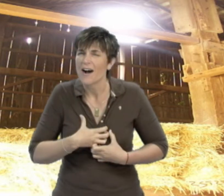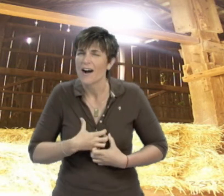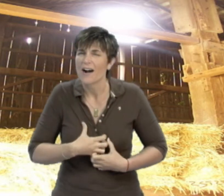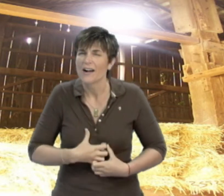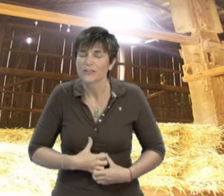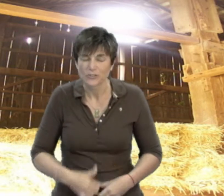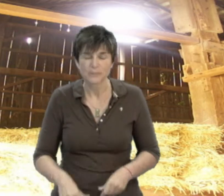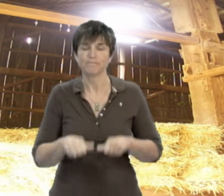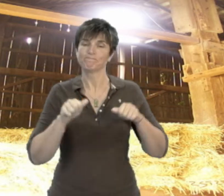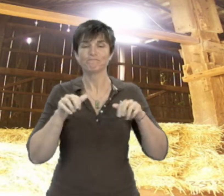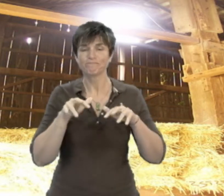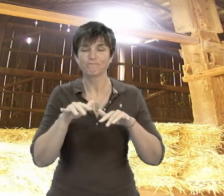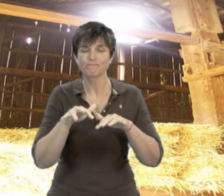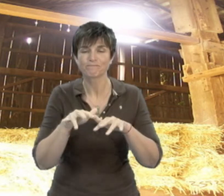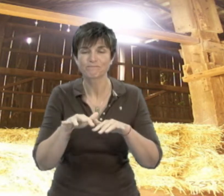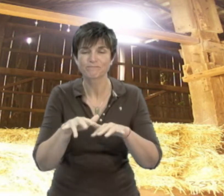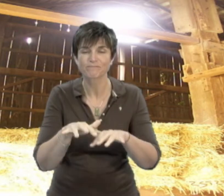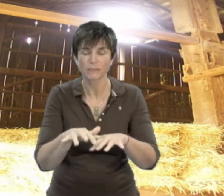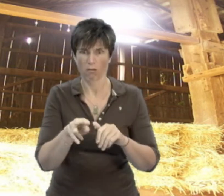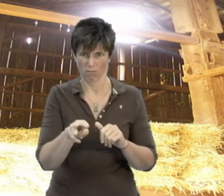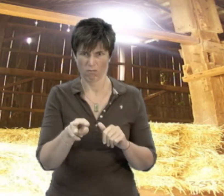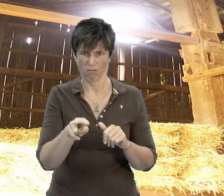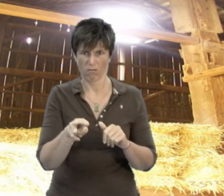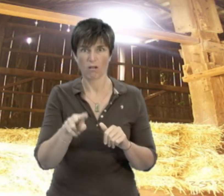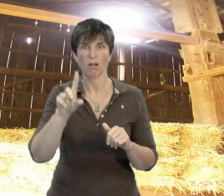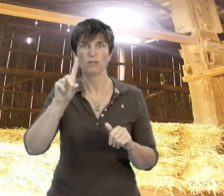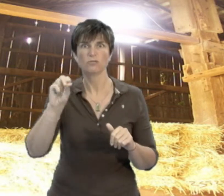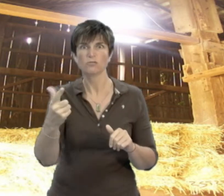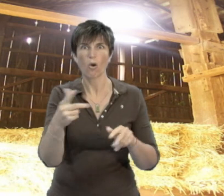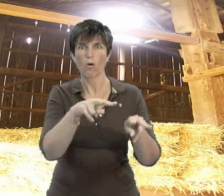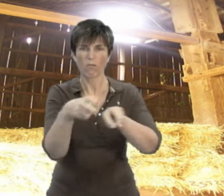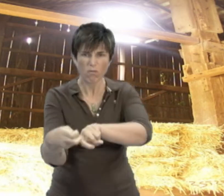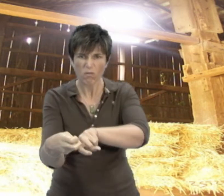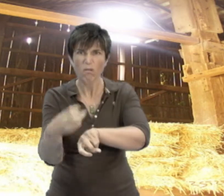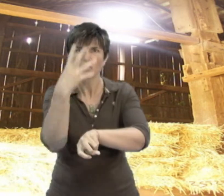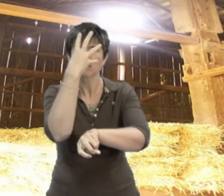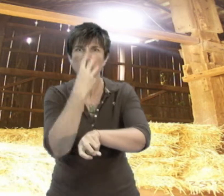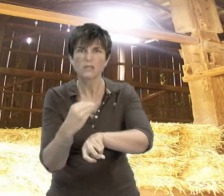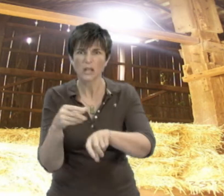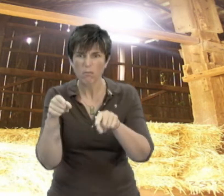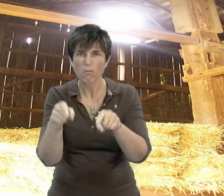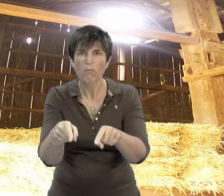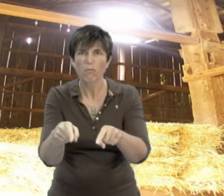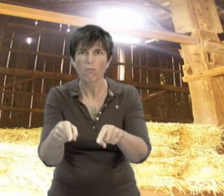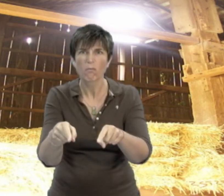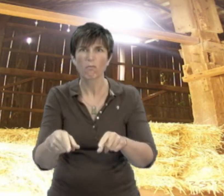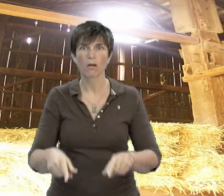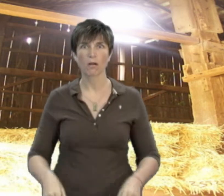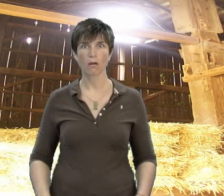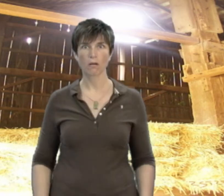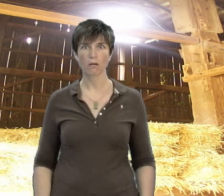cows moved quickly toward the manger and saw the dog curled up asleep.